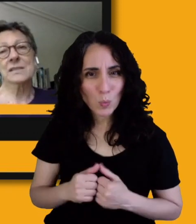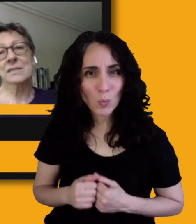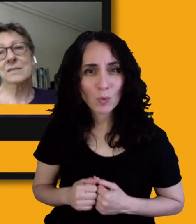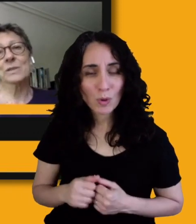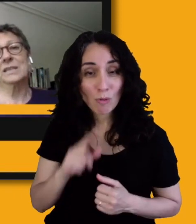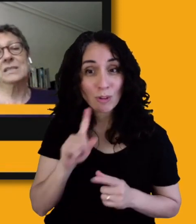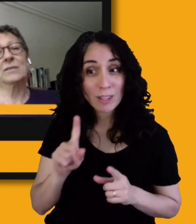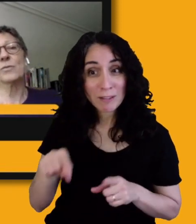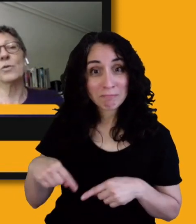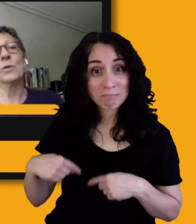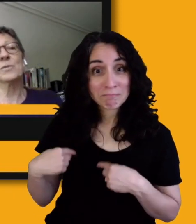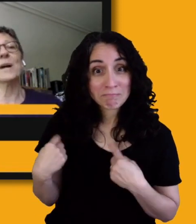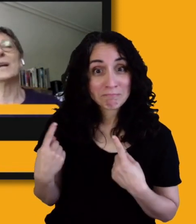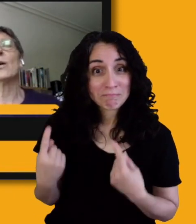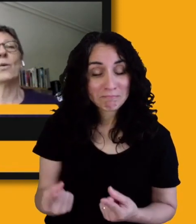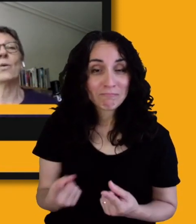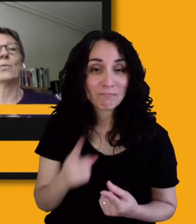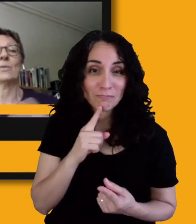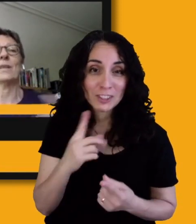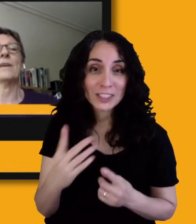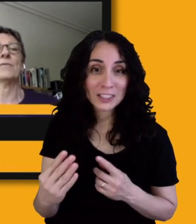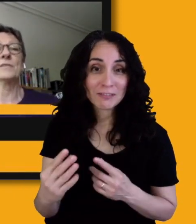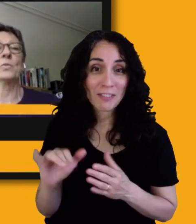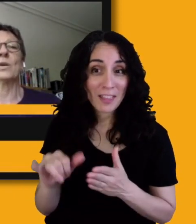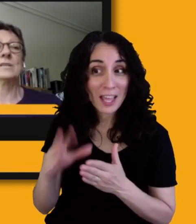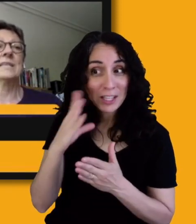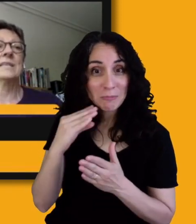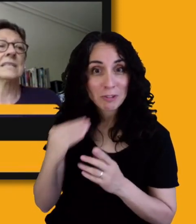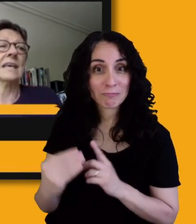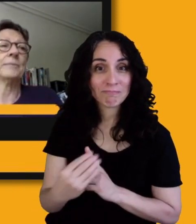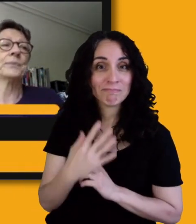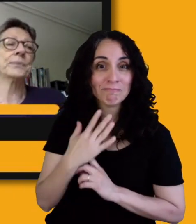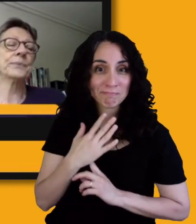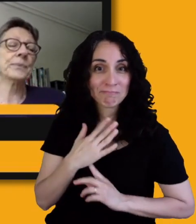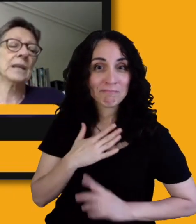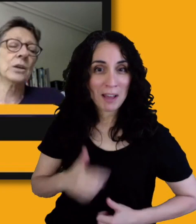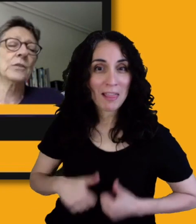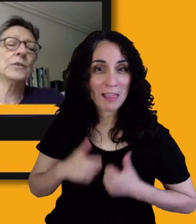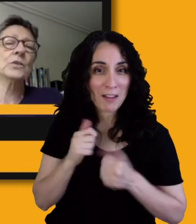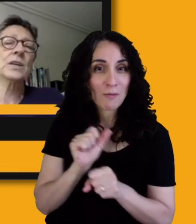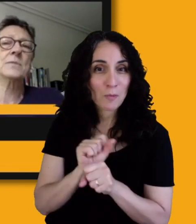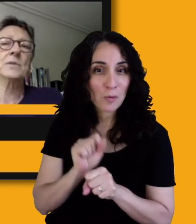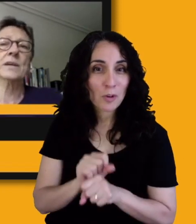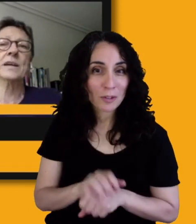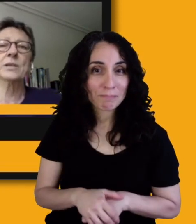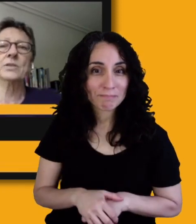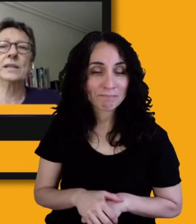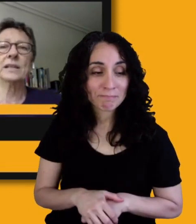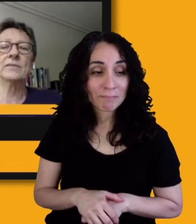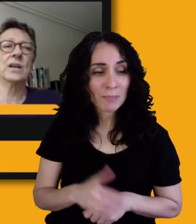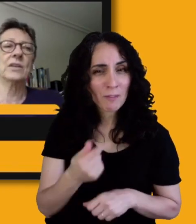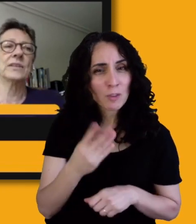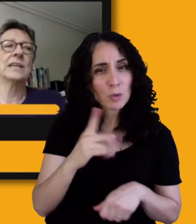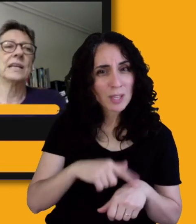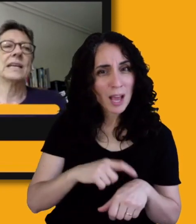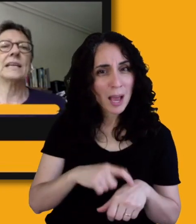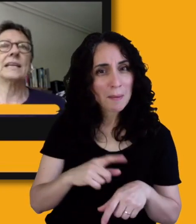really has informed my whole life's work since then. There are a few times when I've been directly involved in